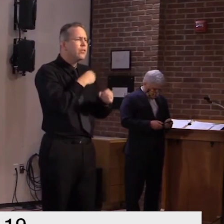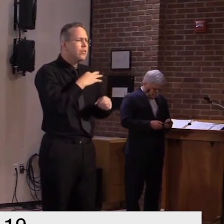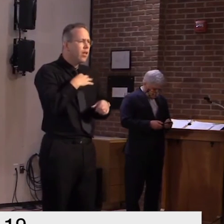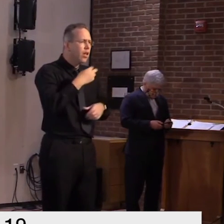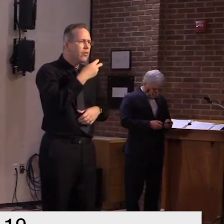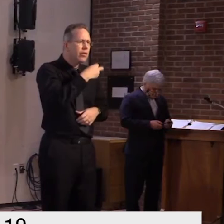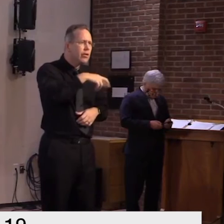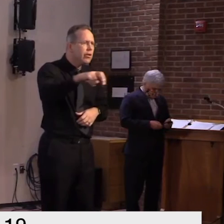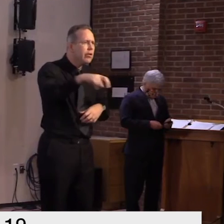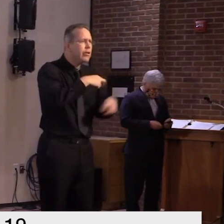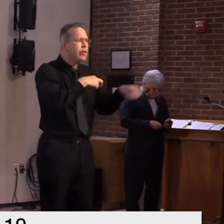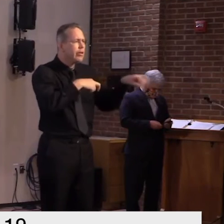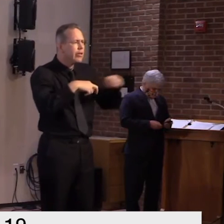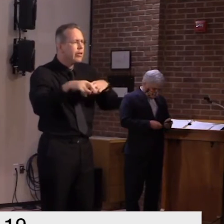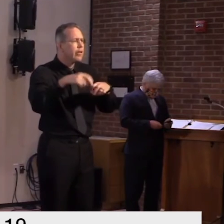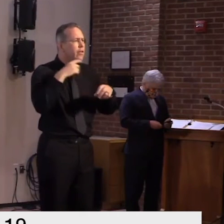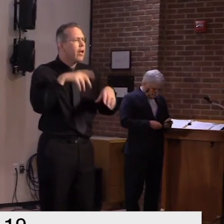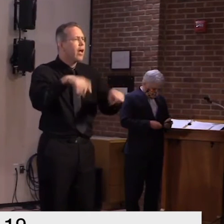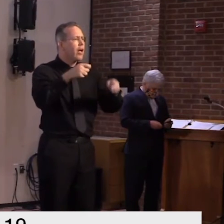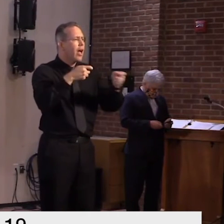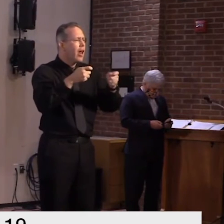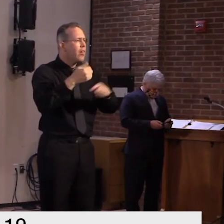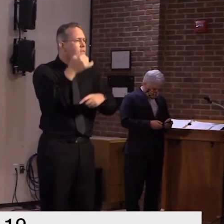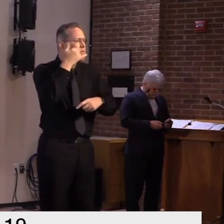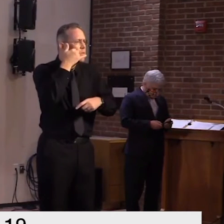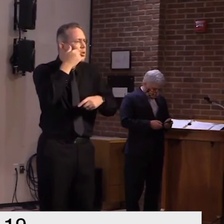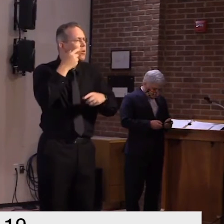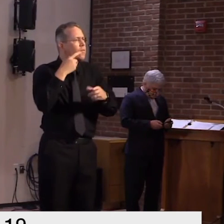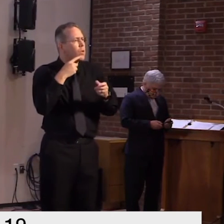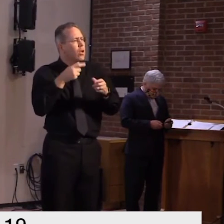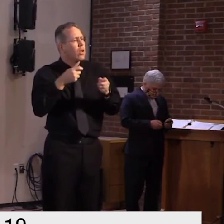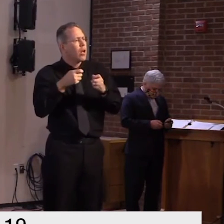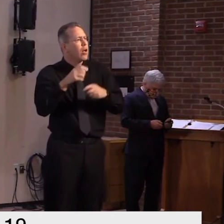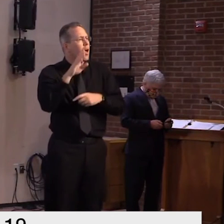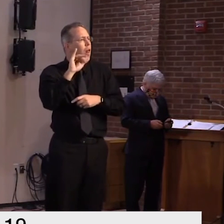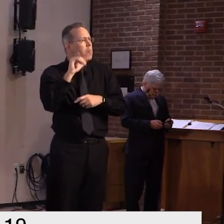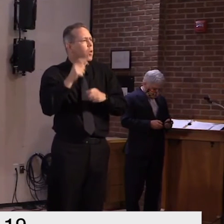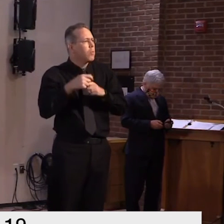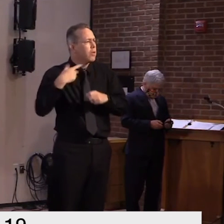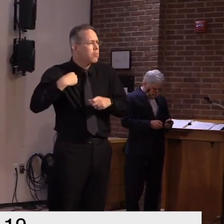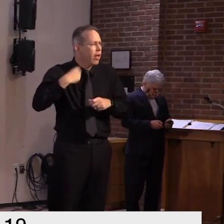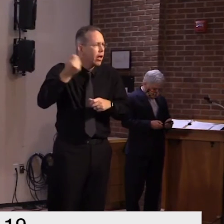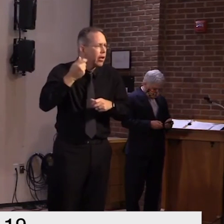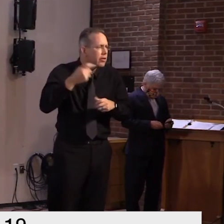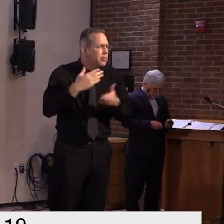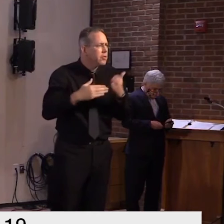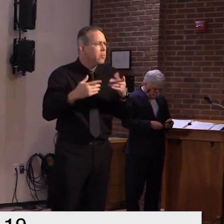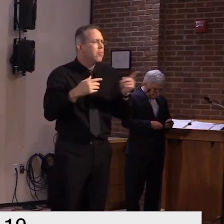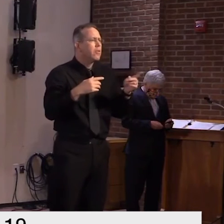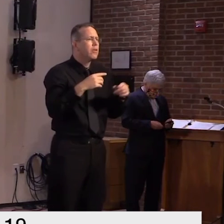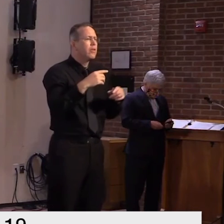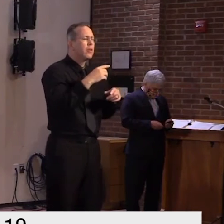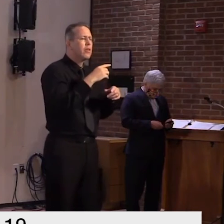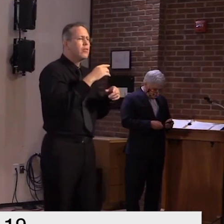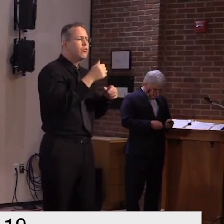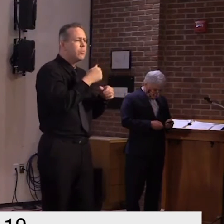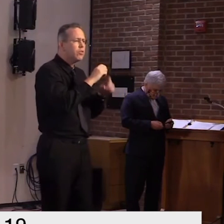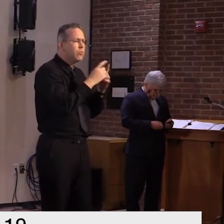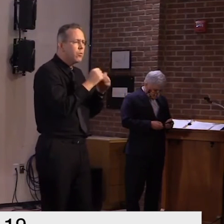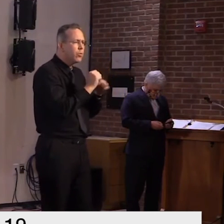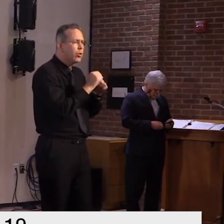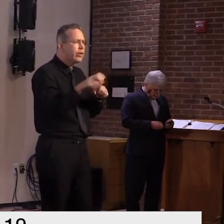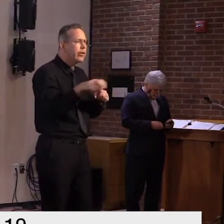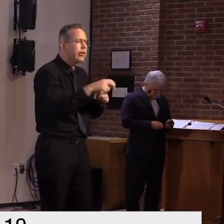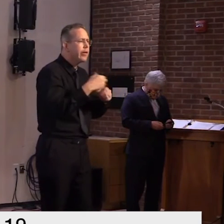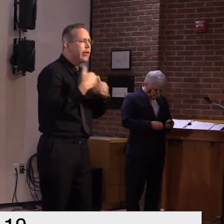uh i'm just not sure of of what uh what that was spent on but we certainly can i can have secretary flint